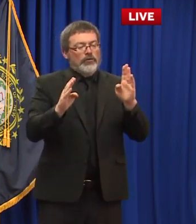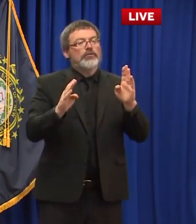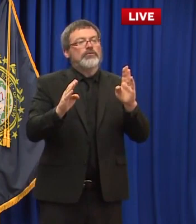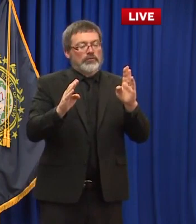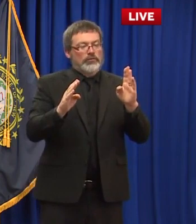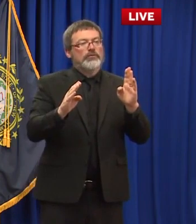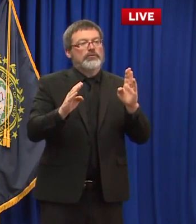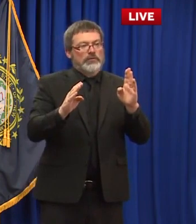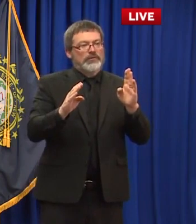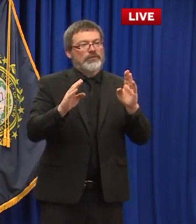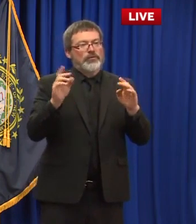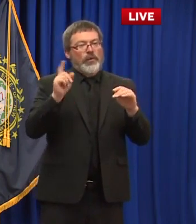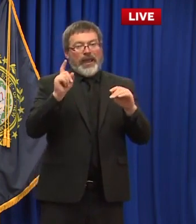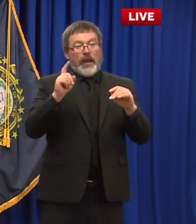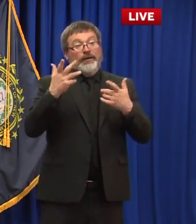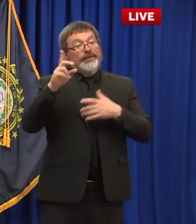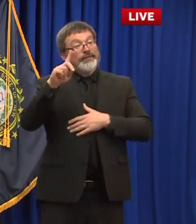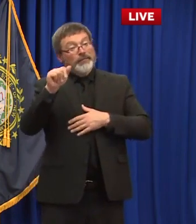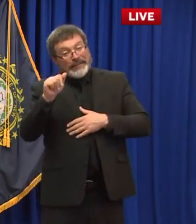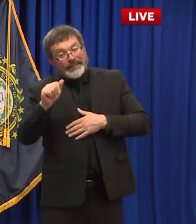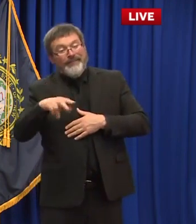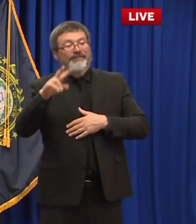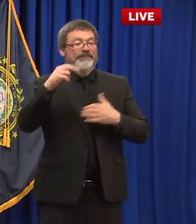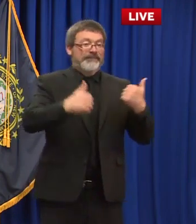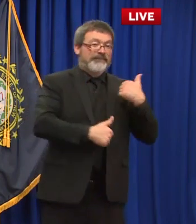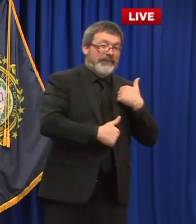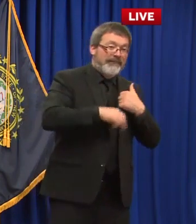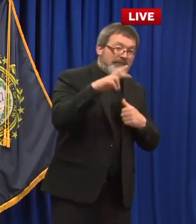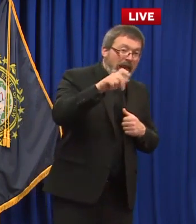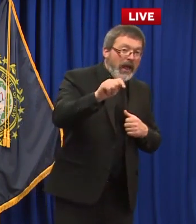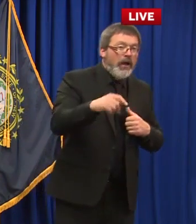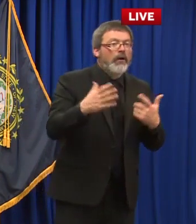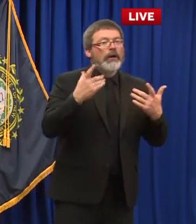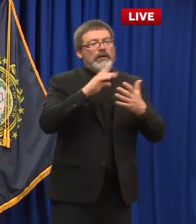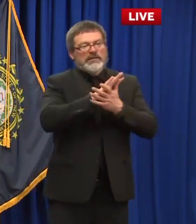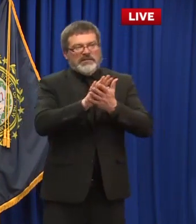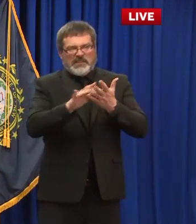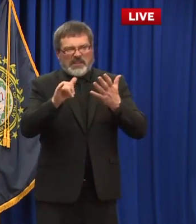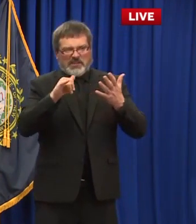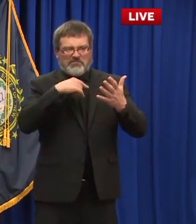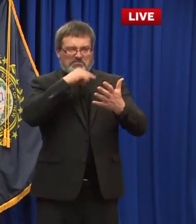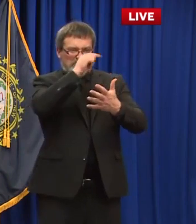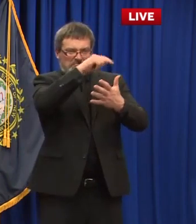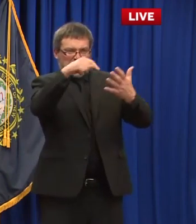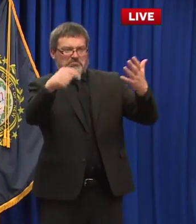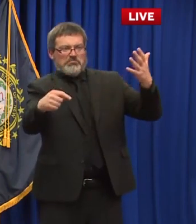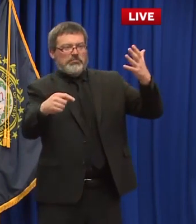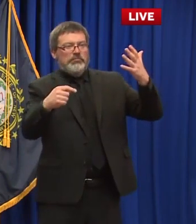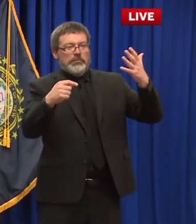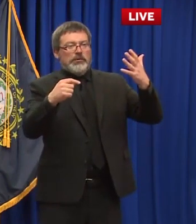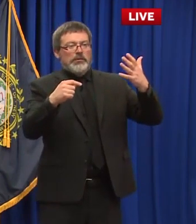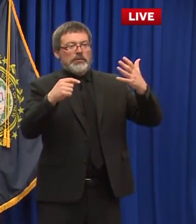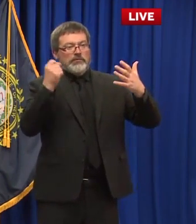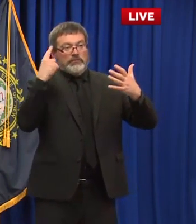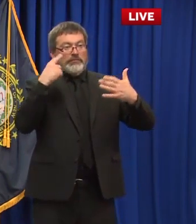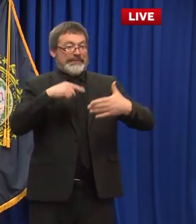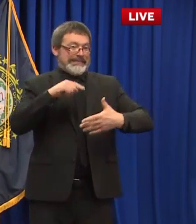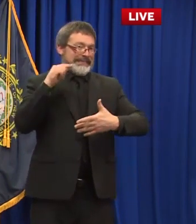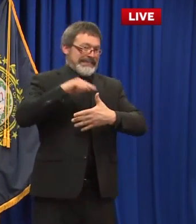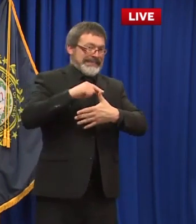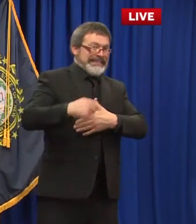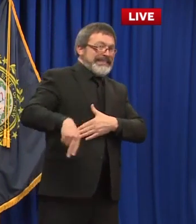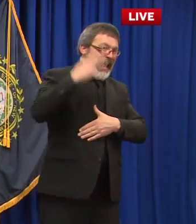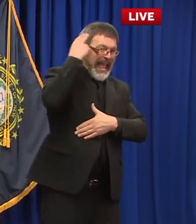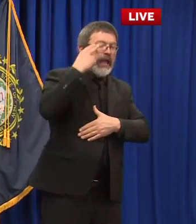disabilities things like that so uh we're prioritizing the people in our community that are at highest risk for negative